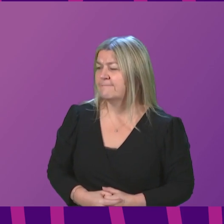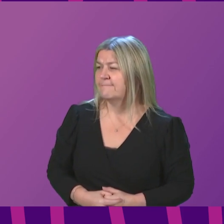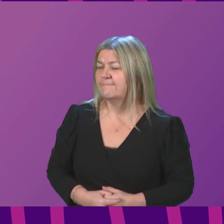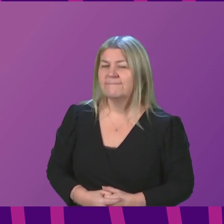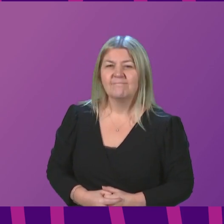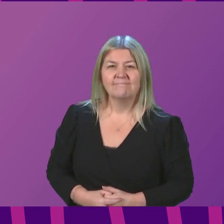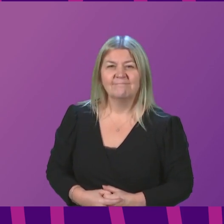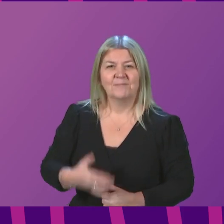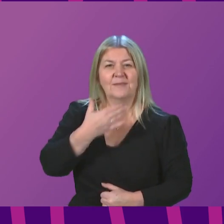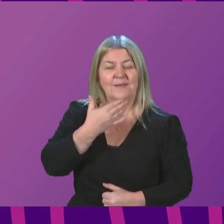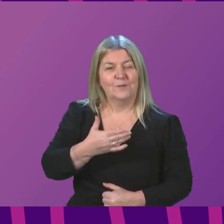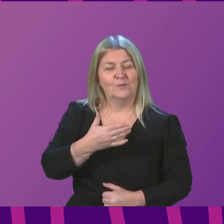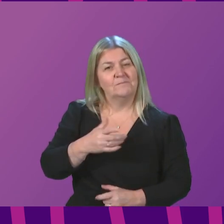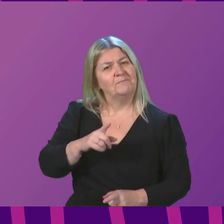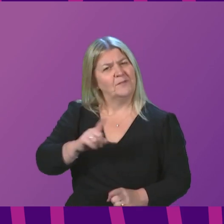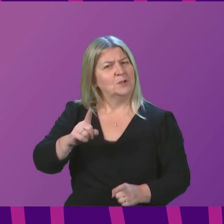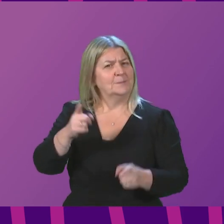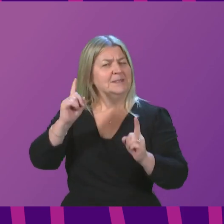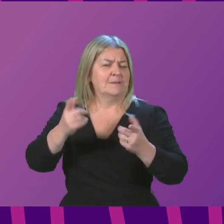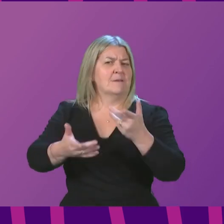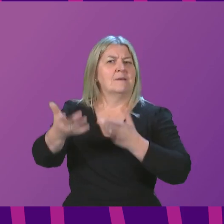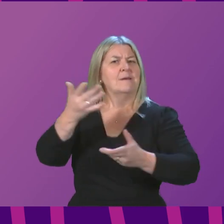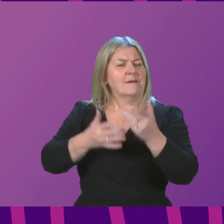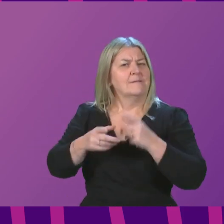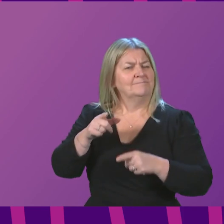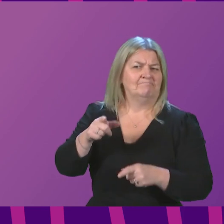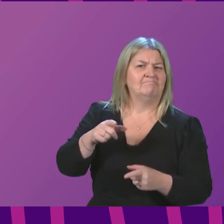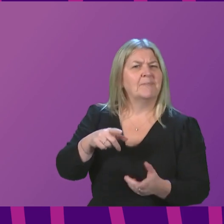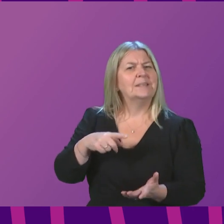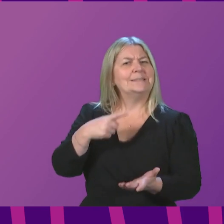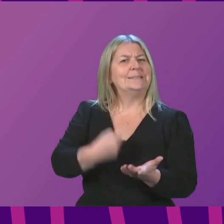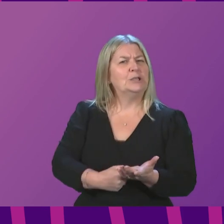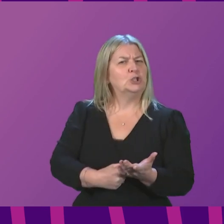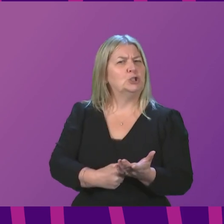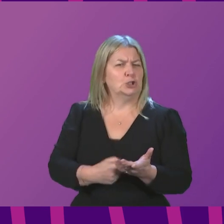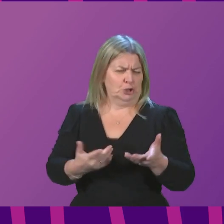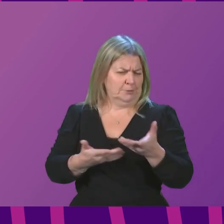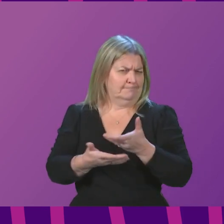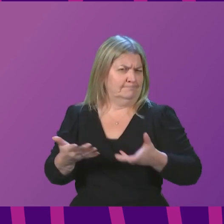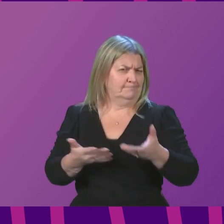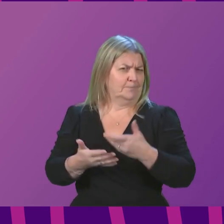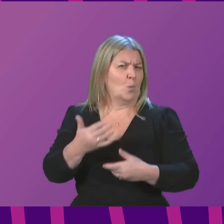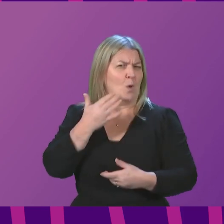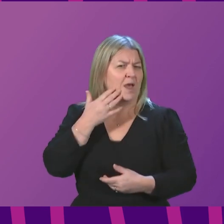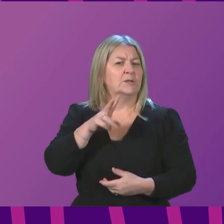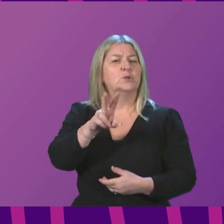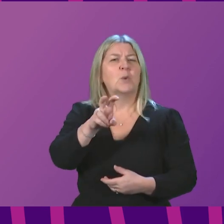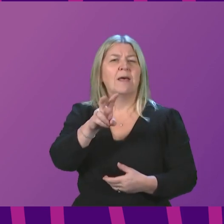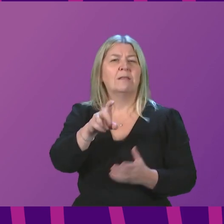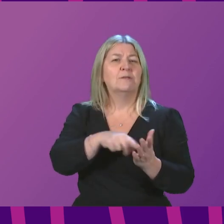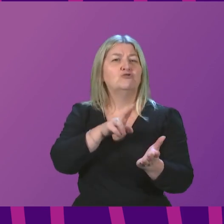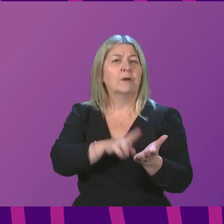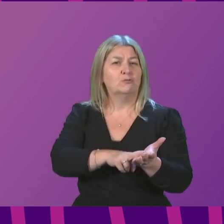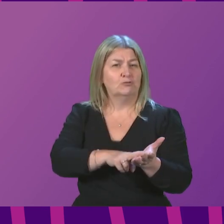The First Minister has talked about decisions being reached around 12 January. The isolation period for index